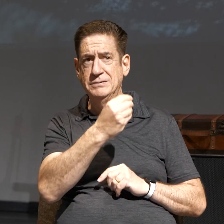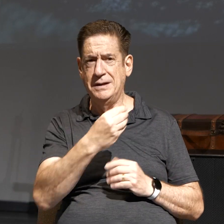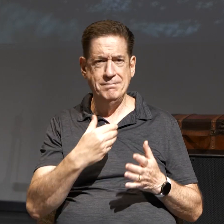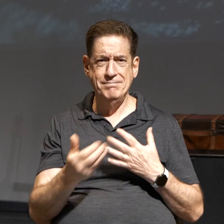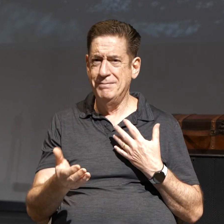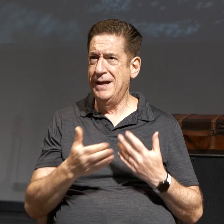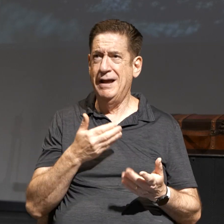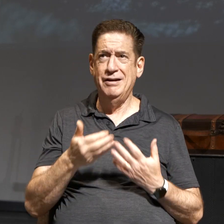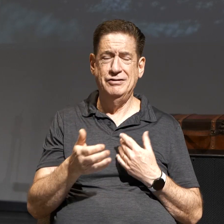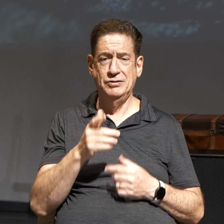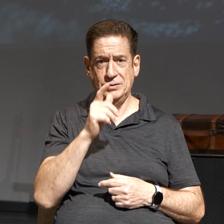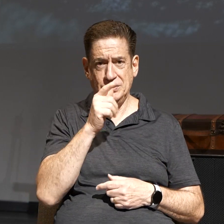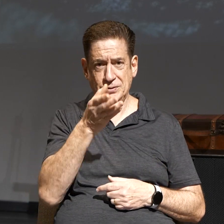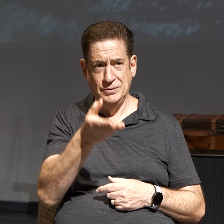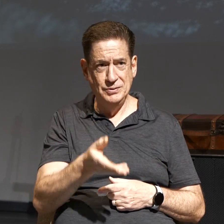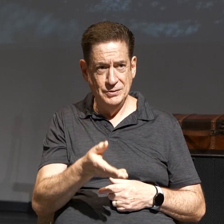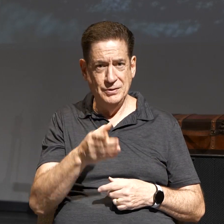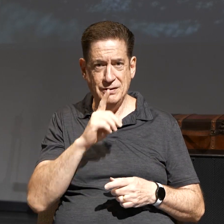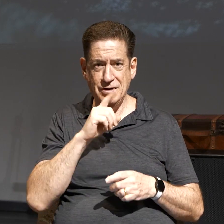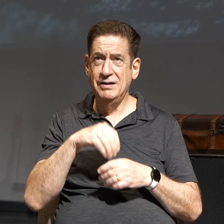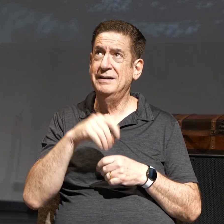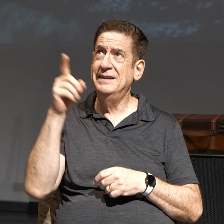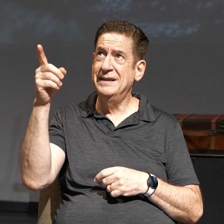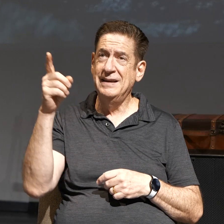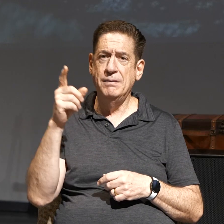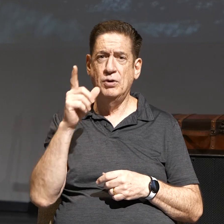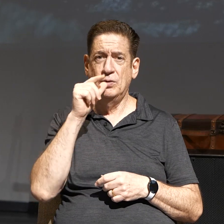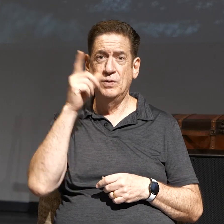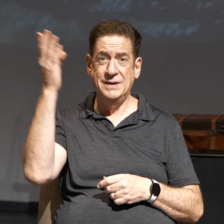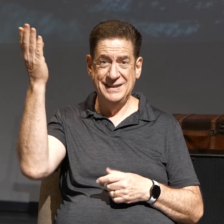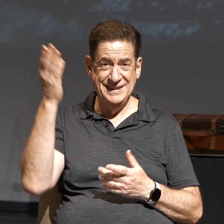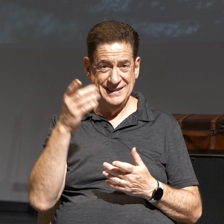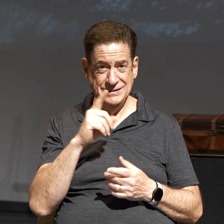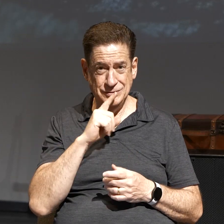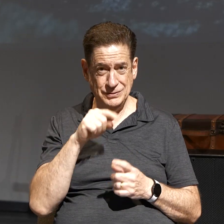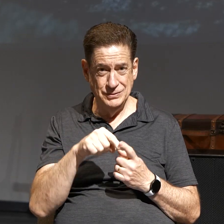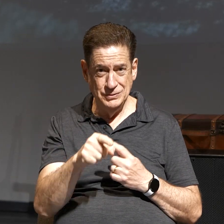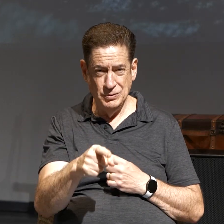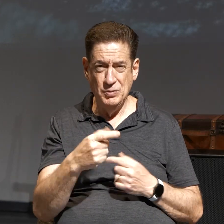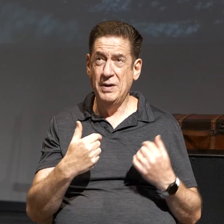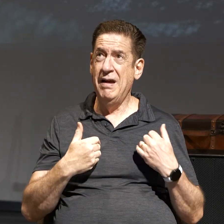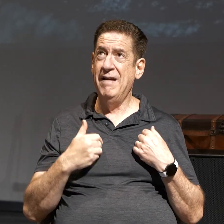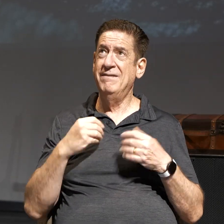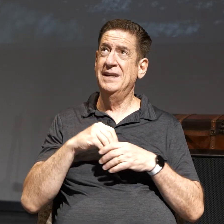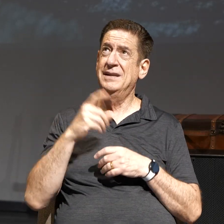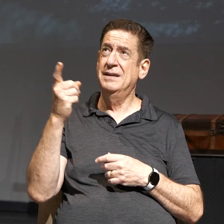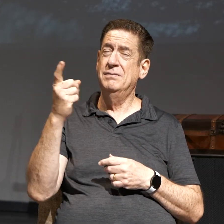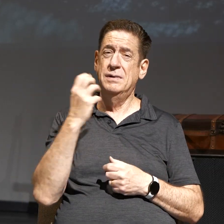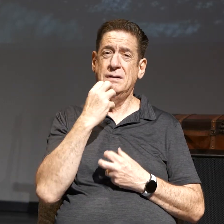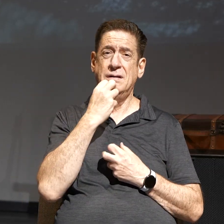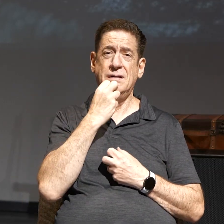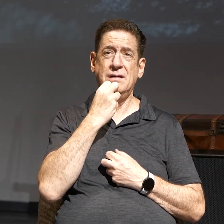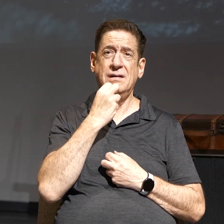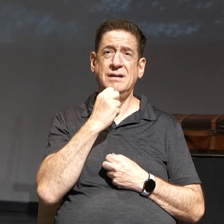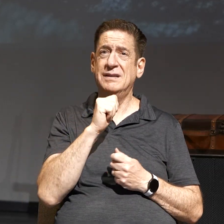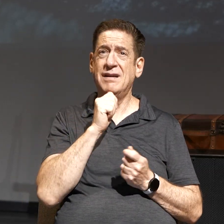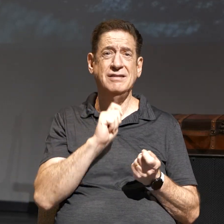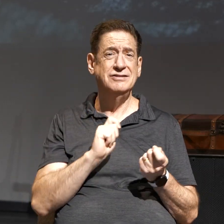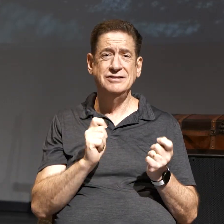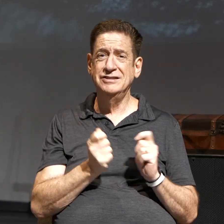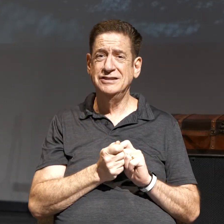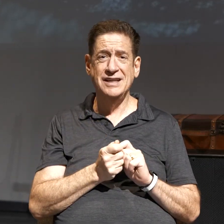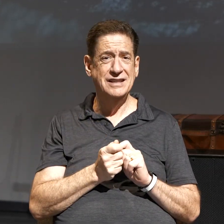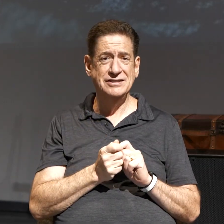matter who you are in Him, and who He is to you, and what you have in Him. It doesn't change,